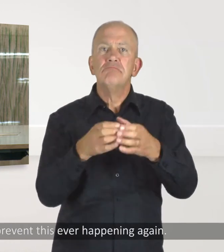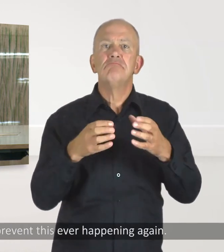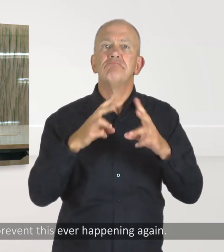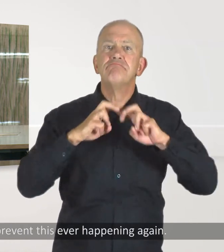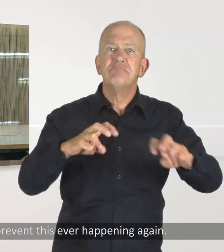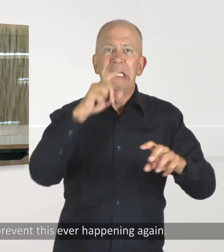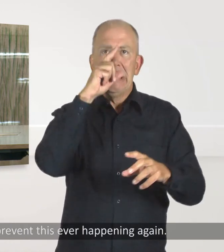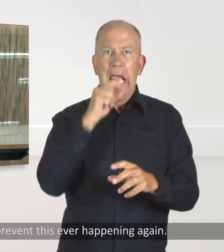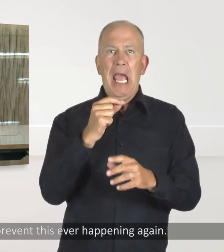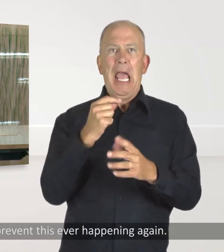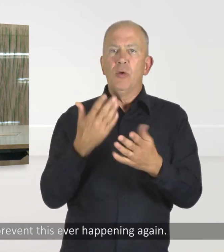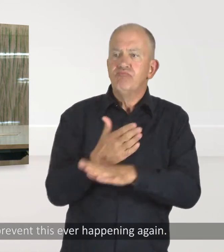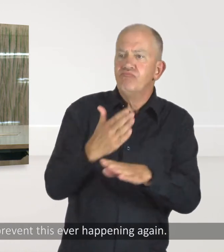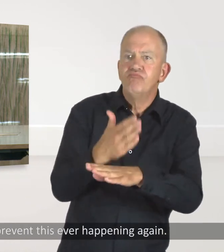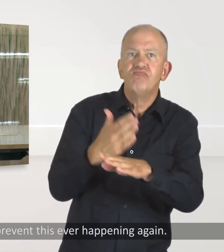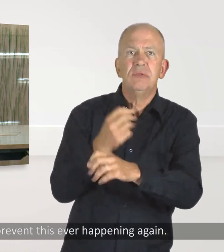prevent this ever happening again.